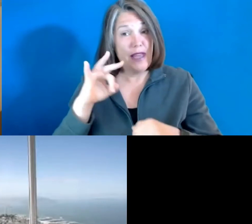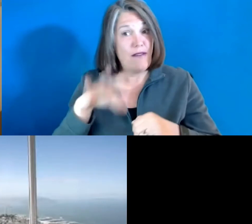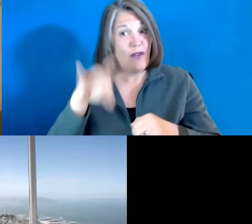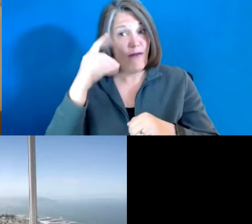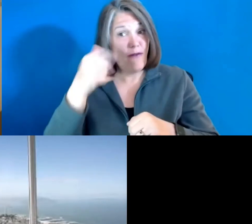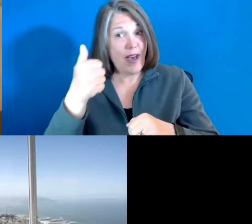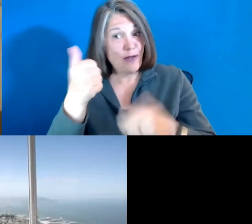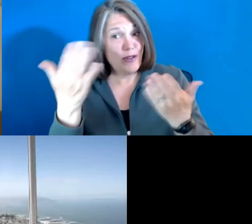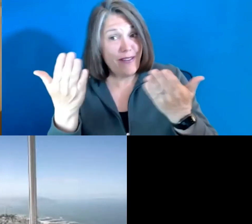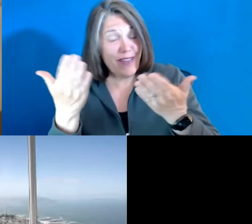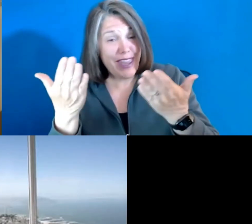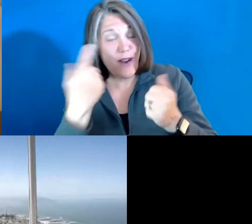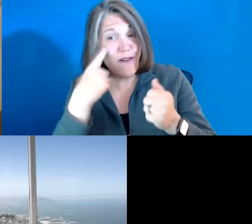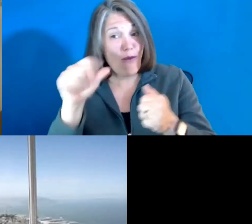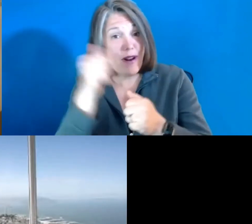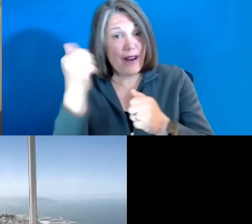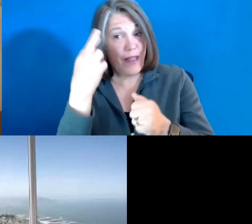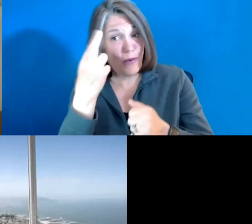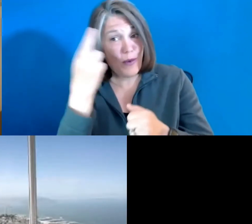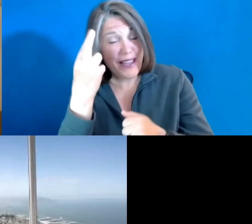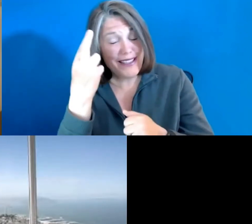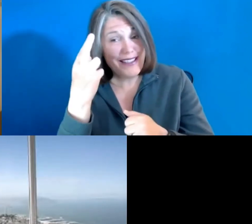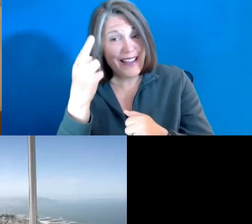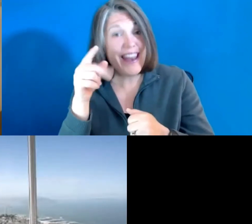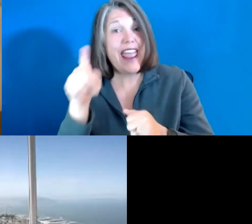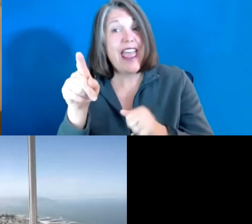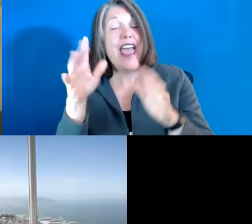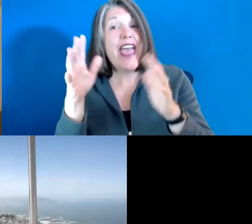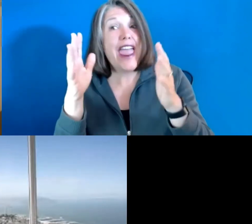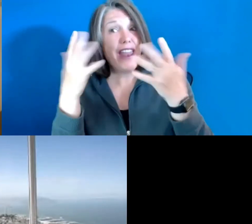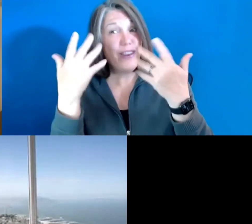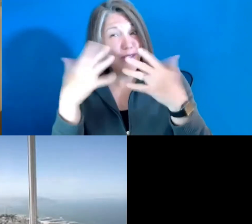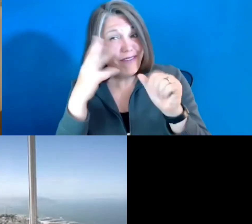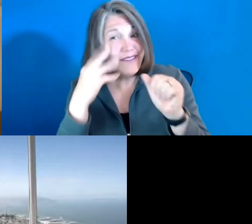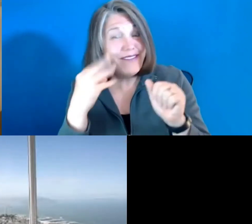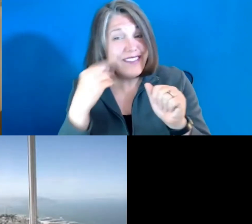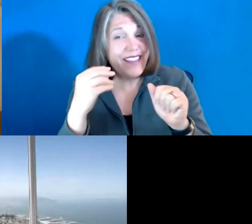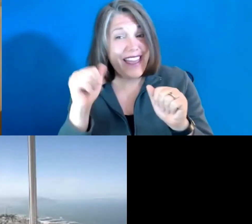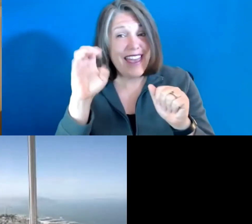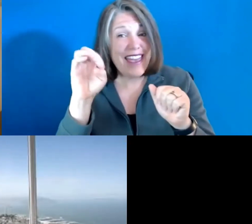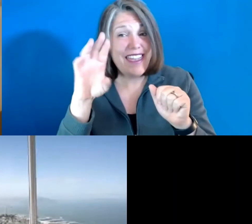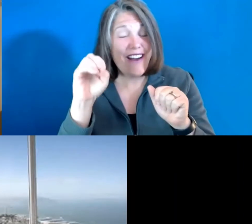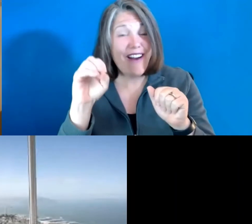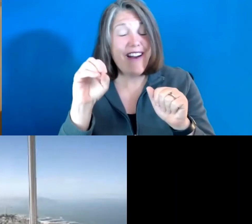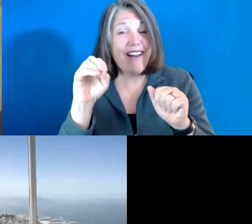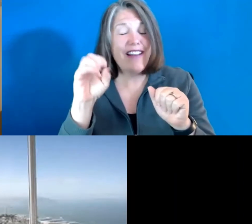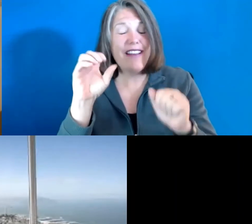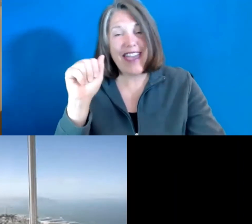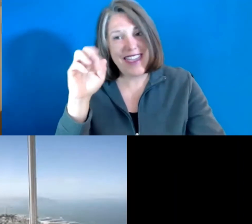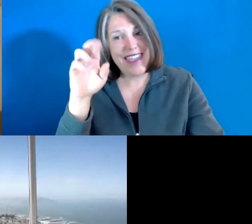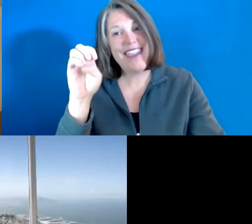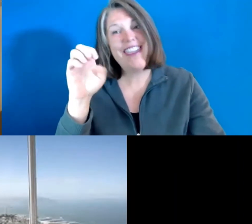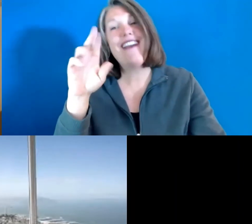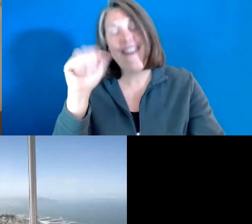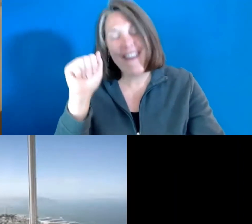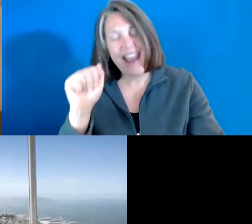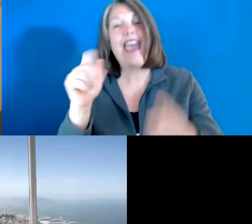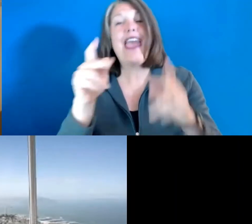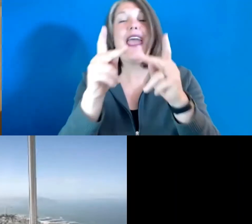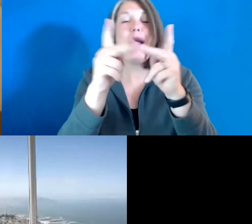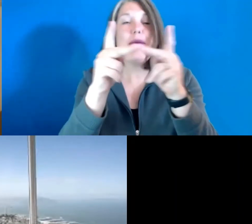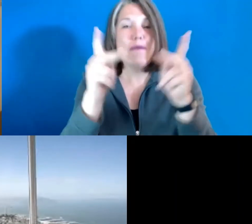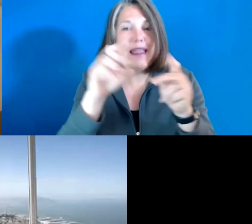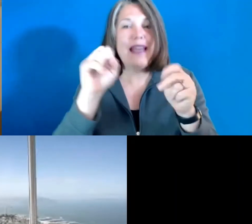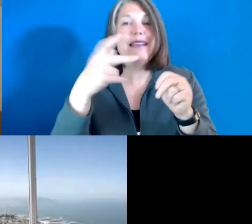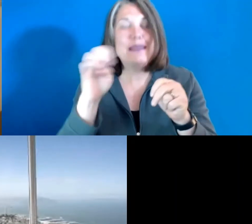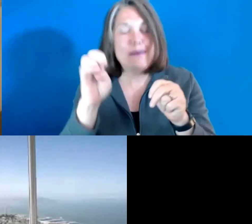here for another reason, and you have gone to an AERA play space meeting before, or are a member